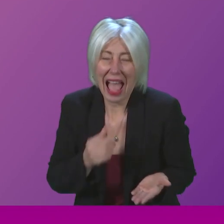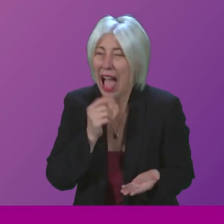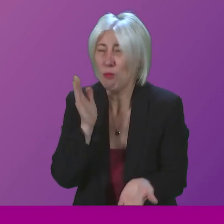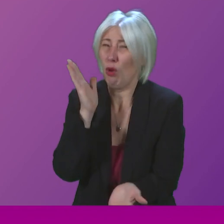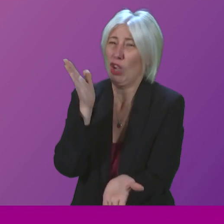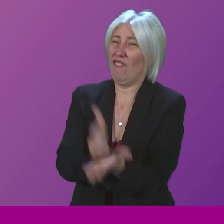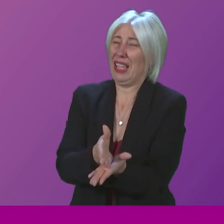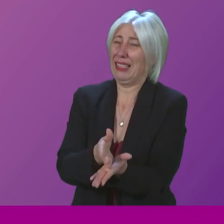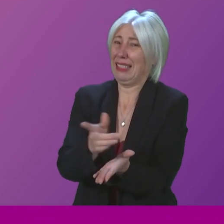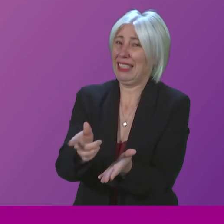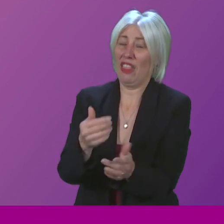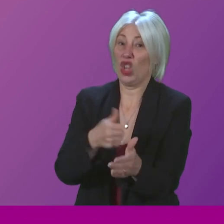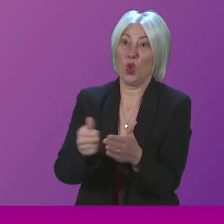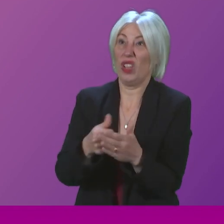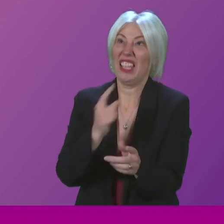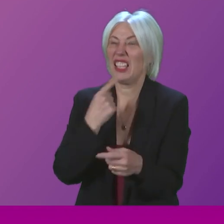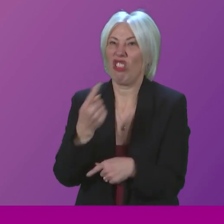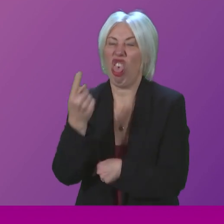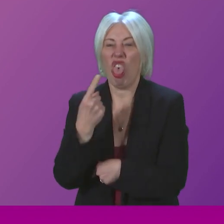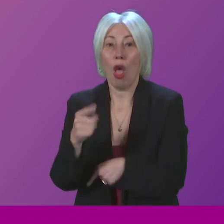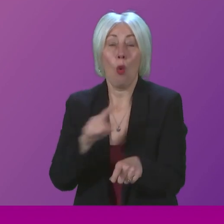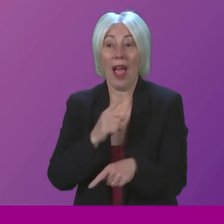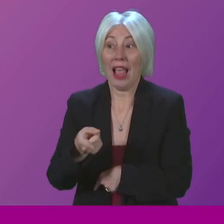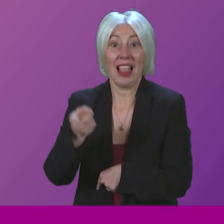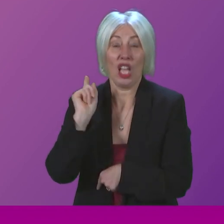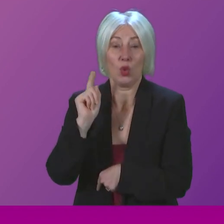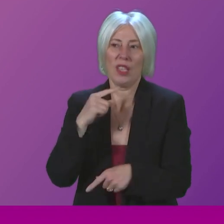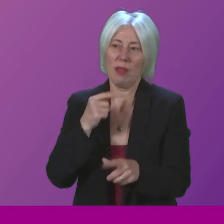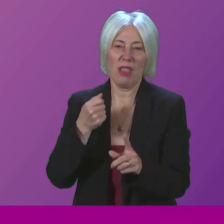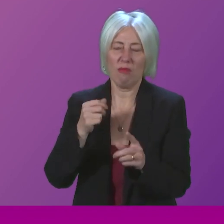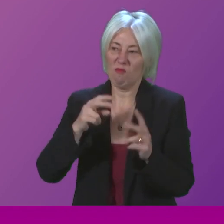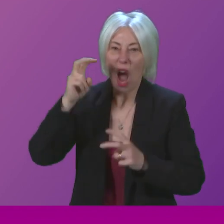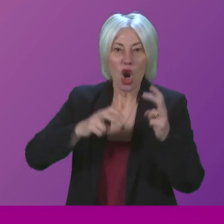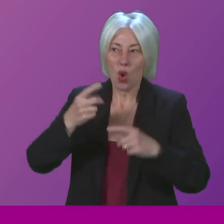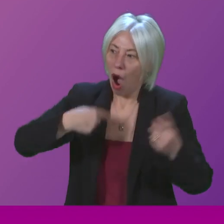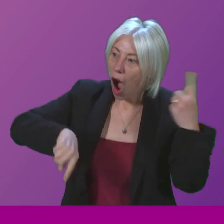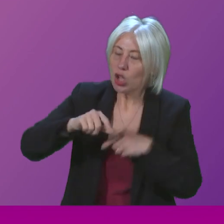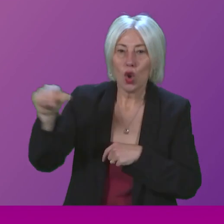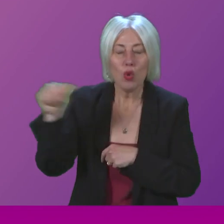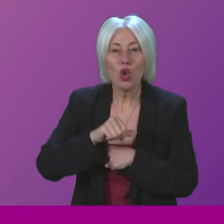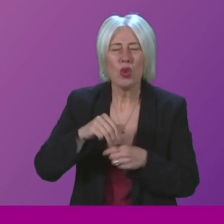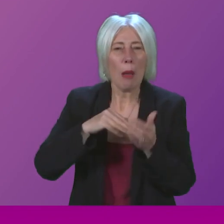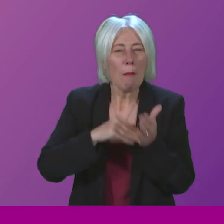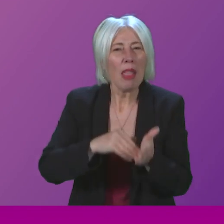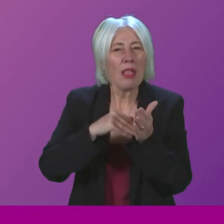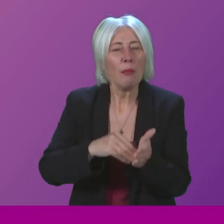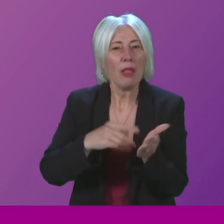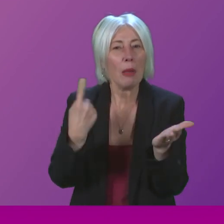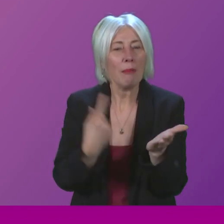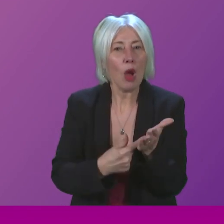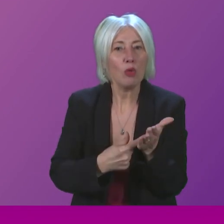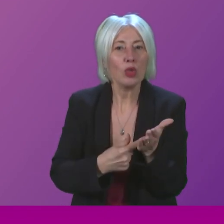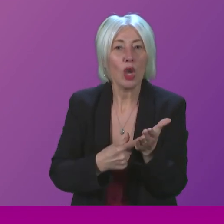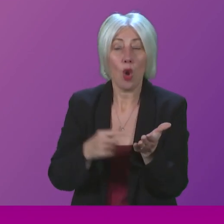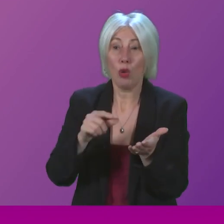than it normally is, because of course he spent much of the last week arguing for us to take millions of pounds and put that